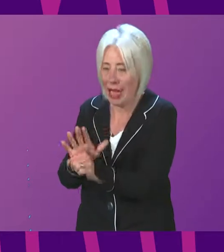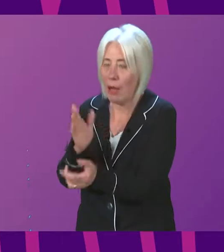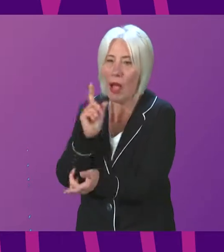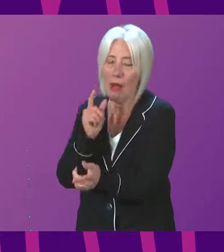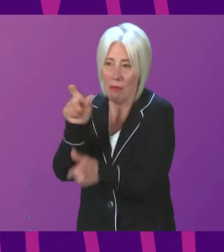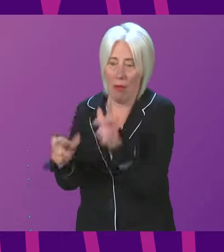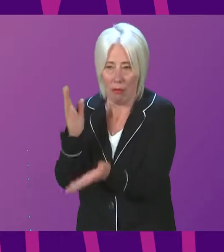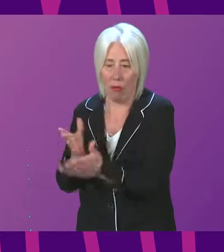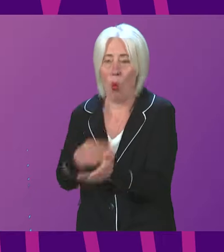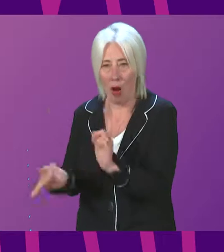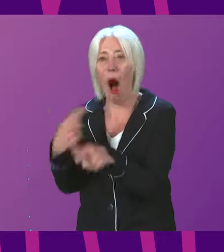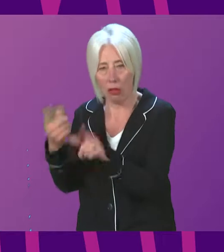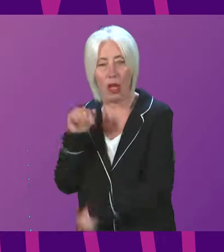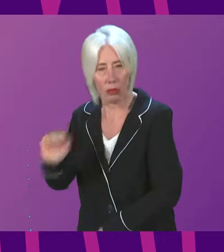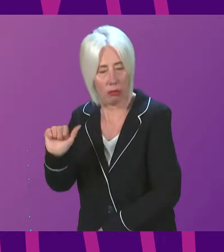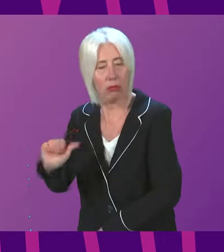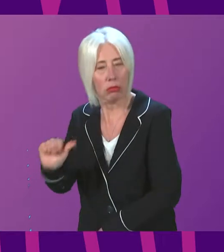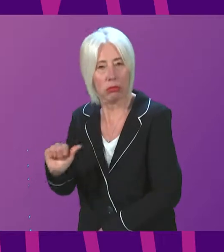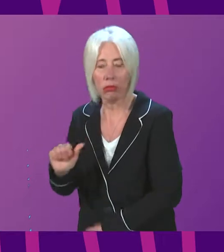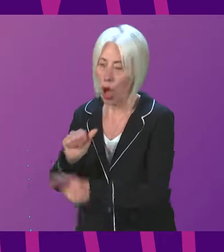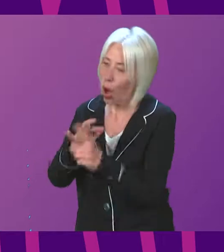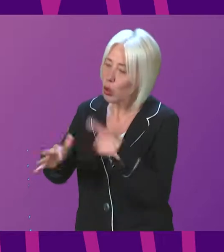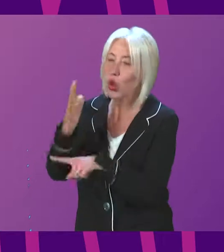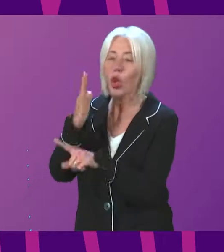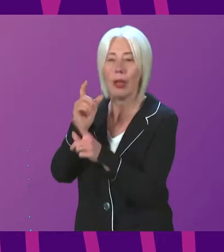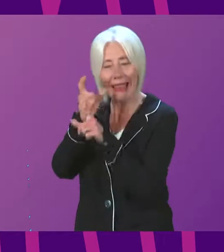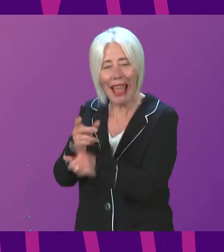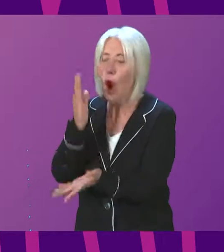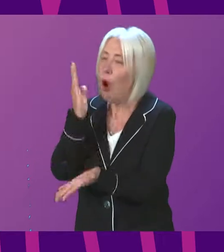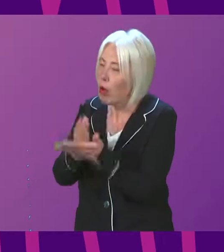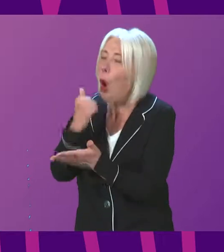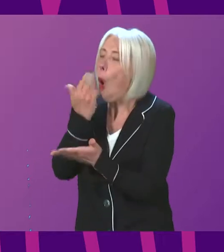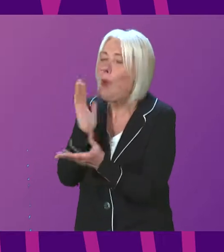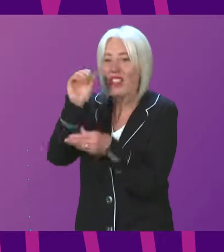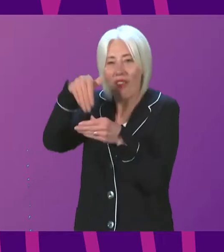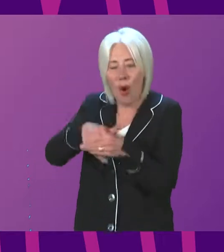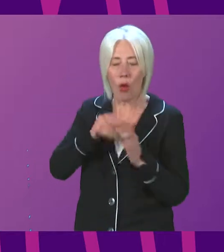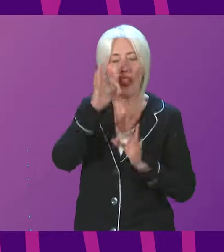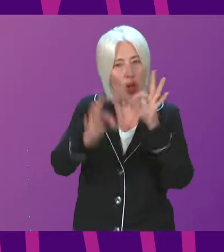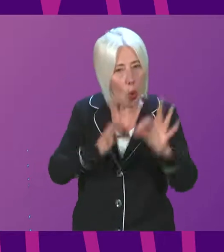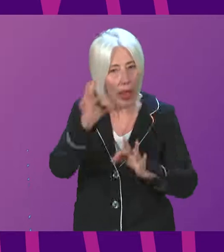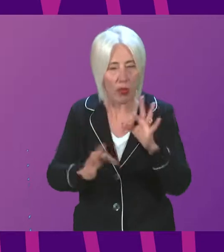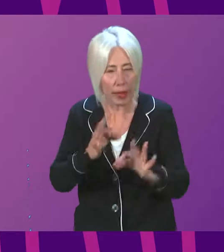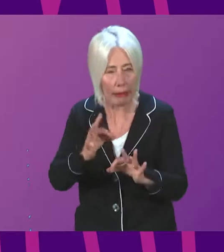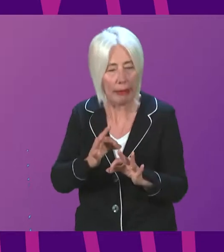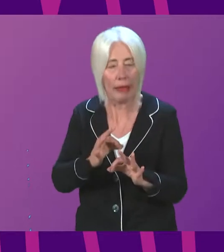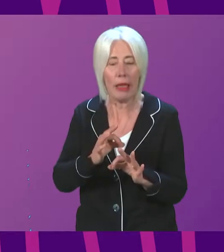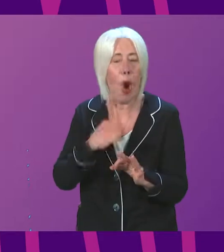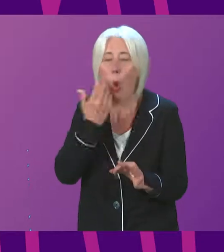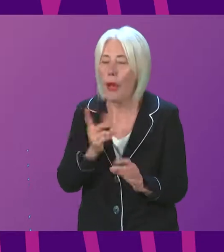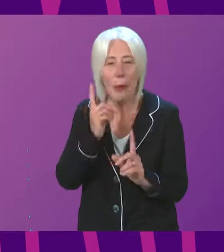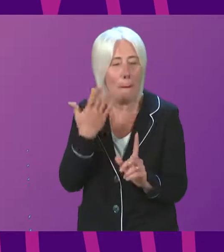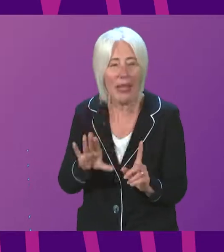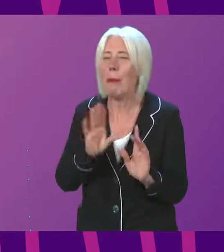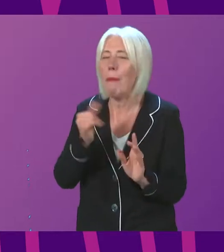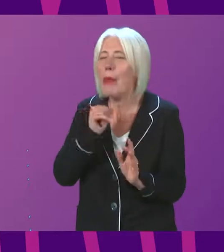want answered. Social care was always intended to be within scope for the Inquiry to investigate but I appreciate this has